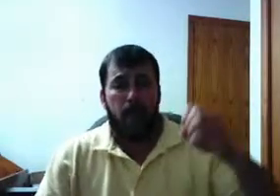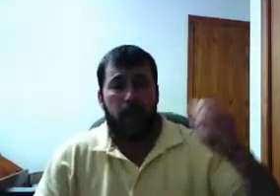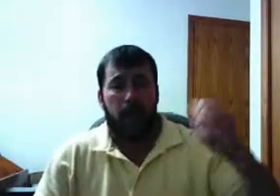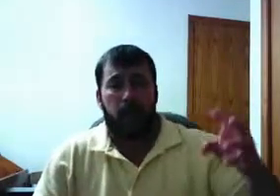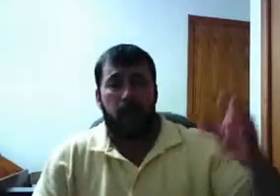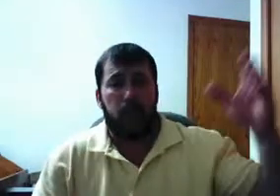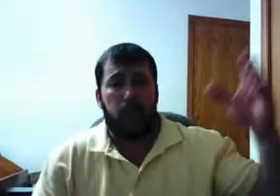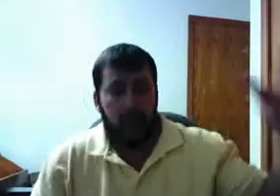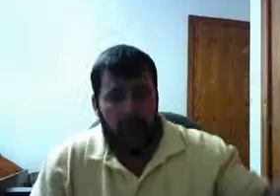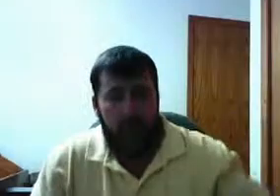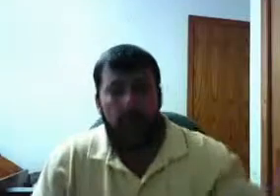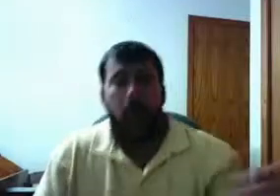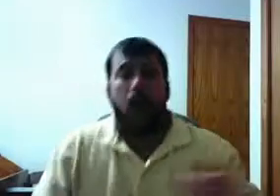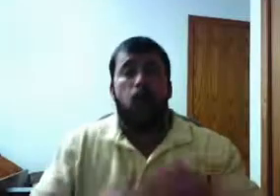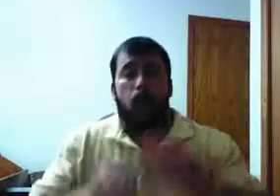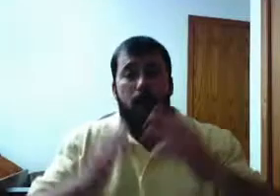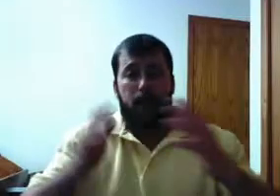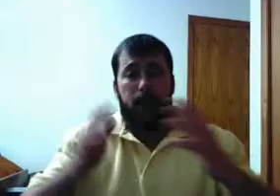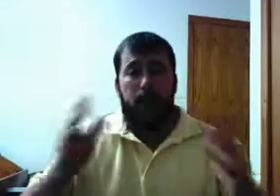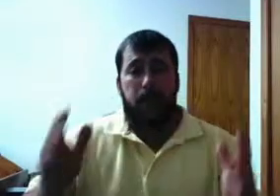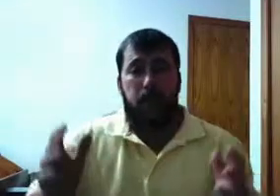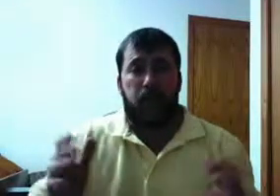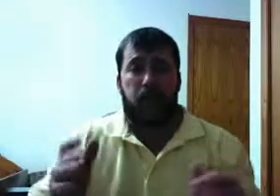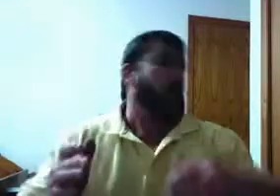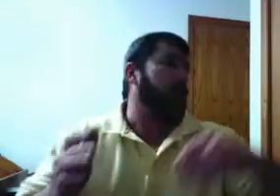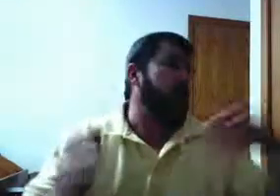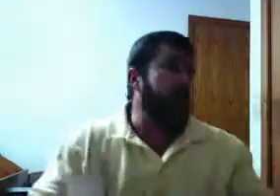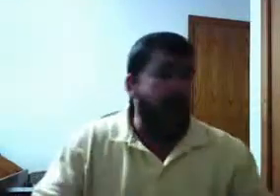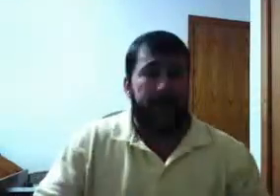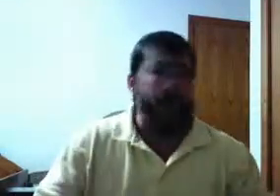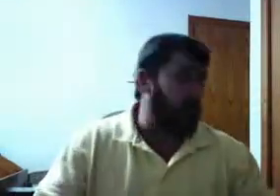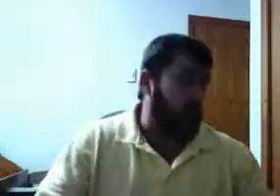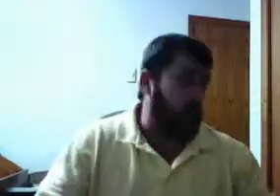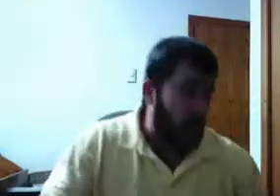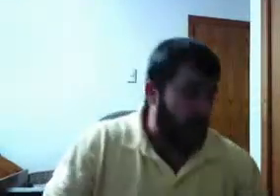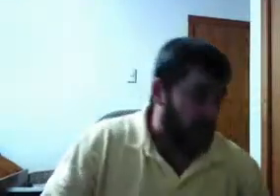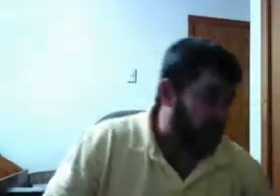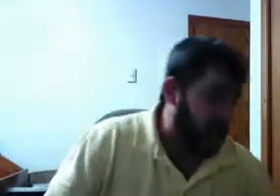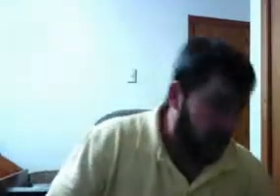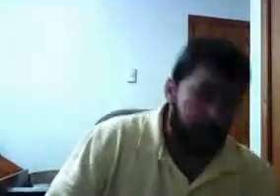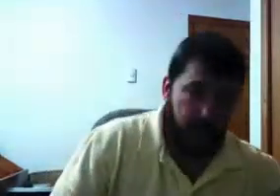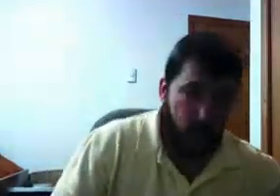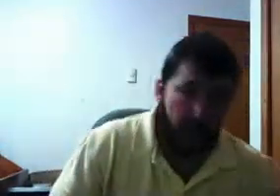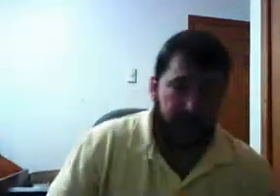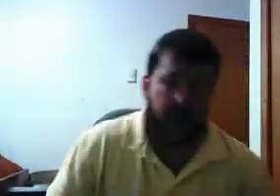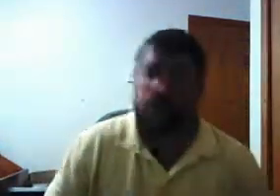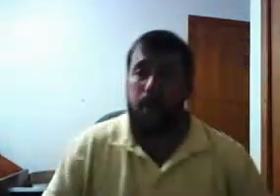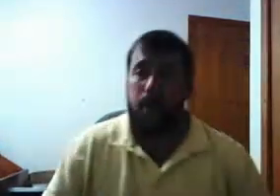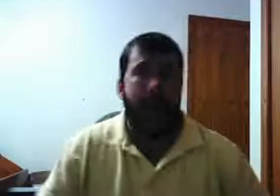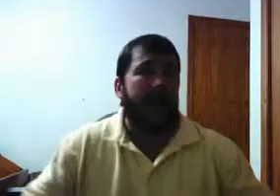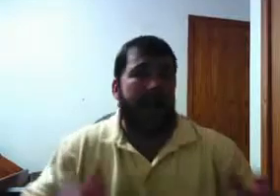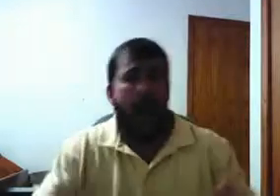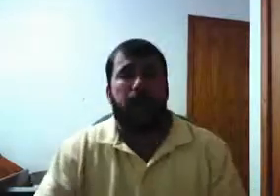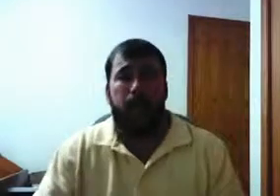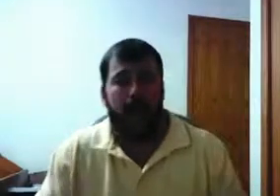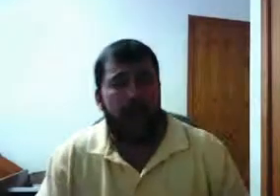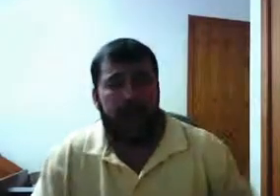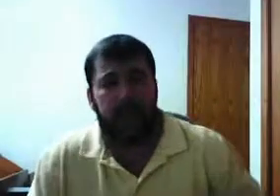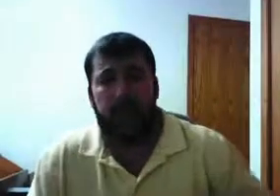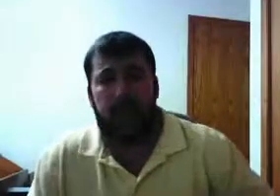Clinton were running against each other, Joe Biden, he was 3%, 2%, 1%, my God, man, how did he get to be vice